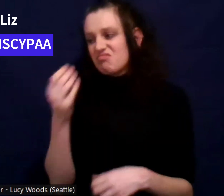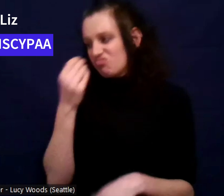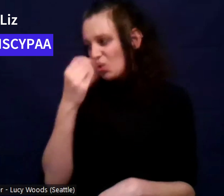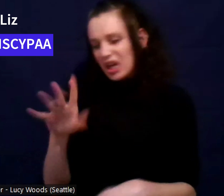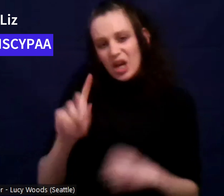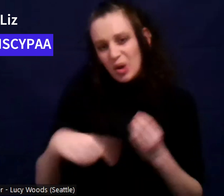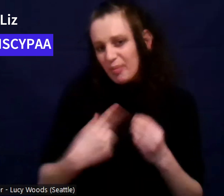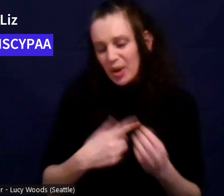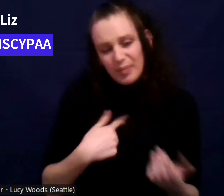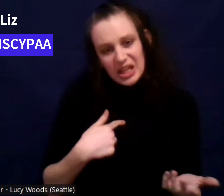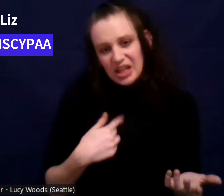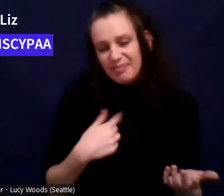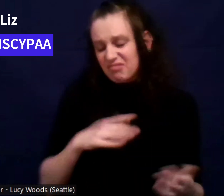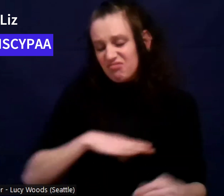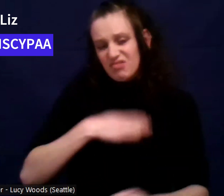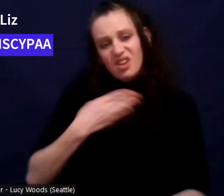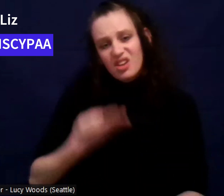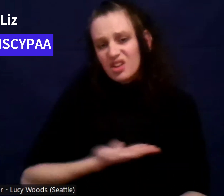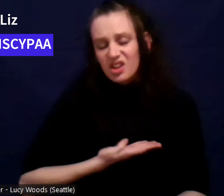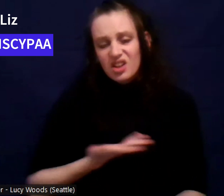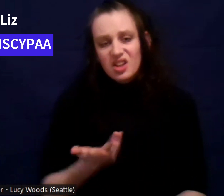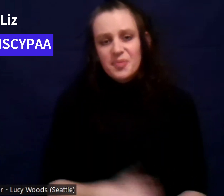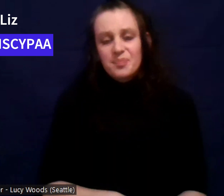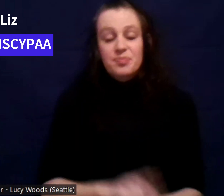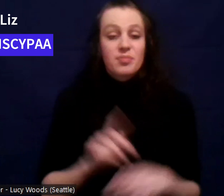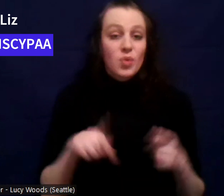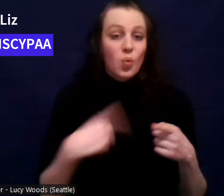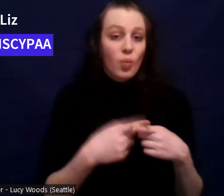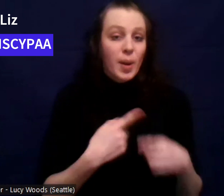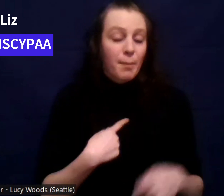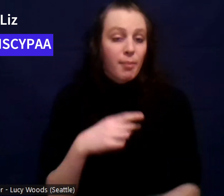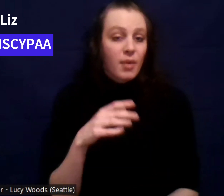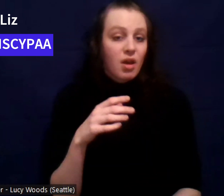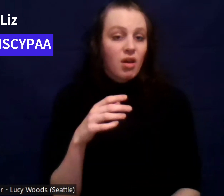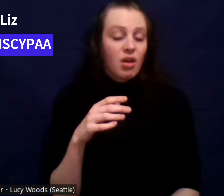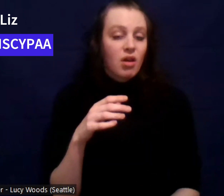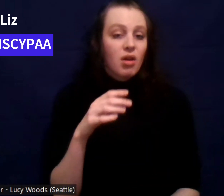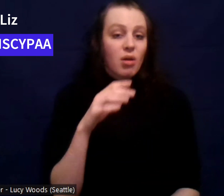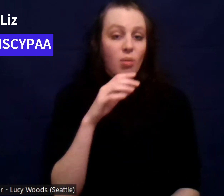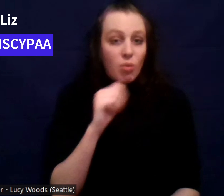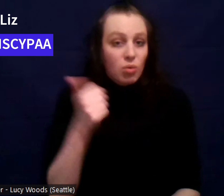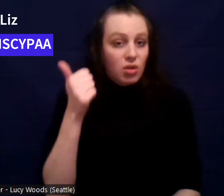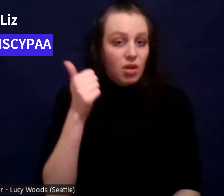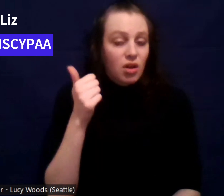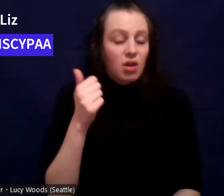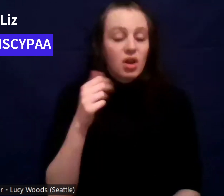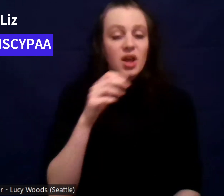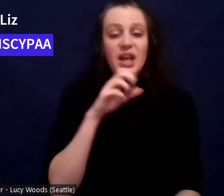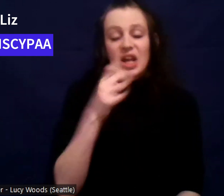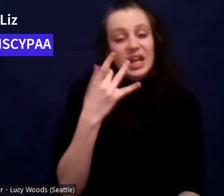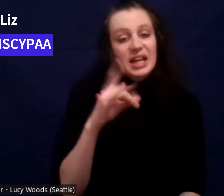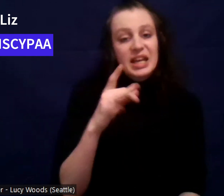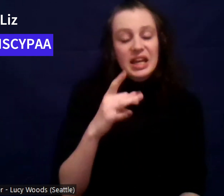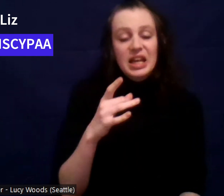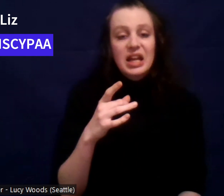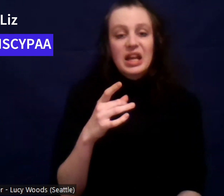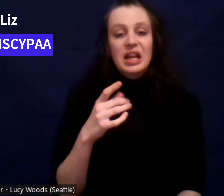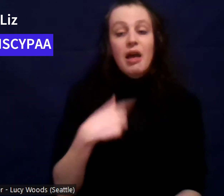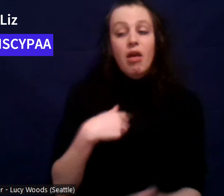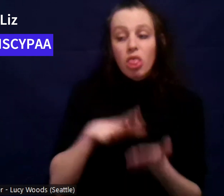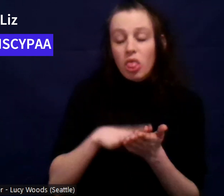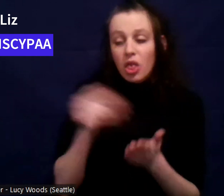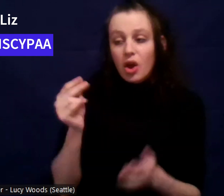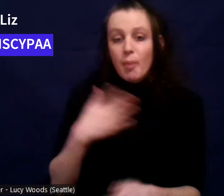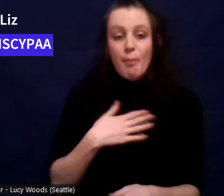upsetting to me. Um, later, once I was an adult, he told me like, she didn't want him to talk to me. Like she prevented that.